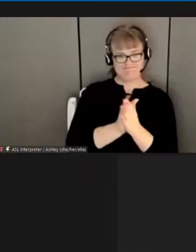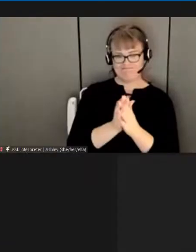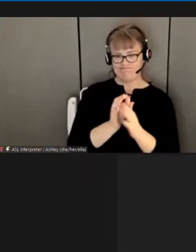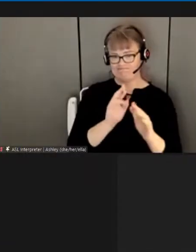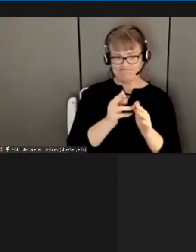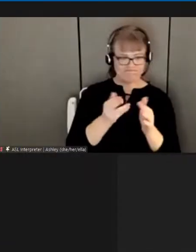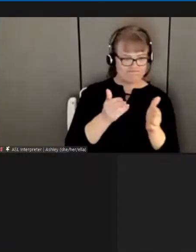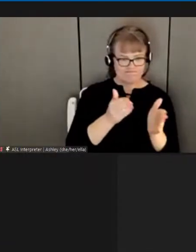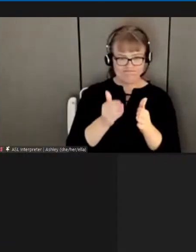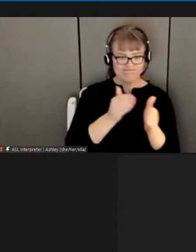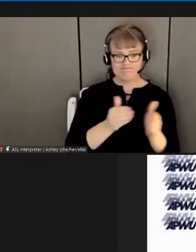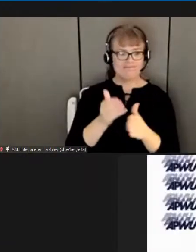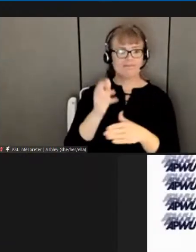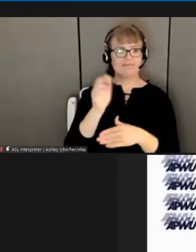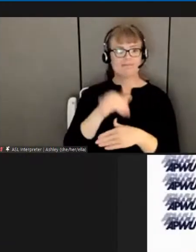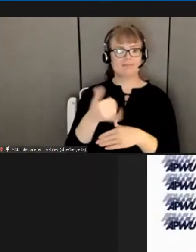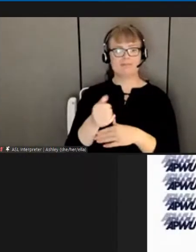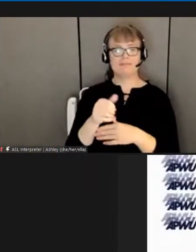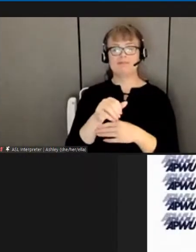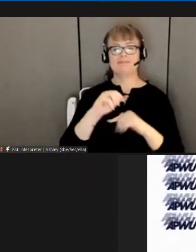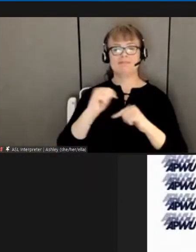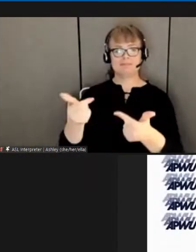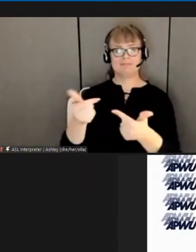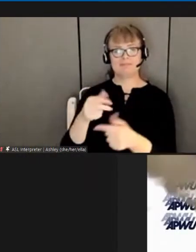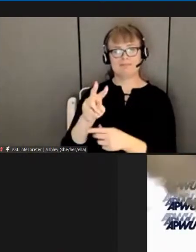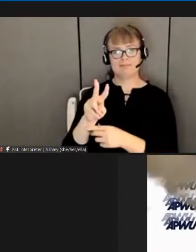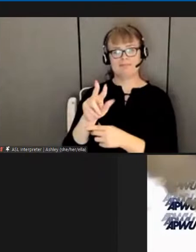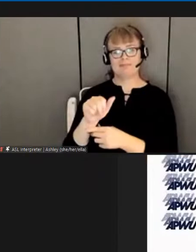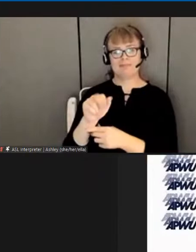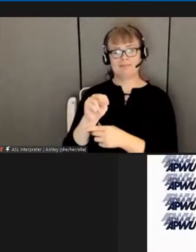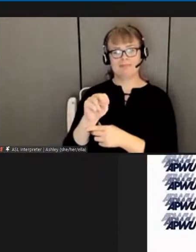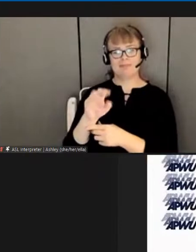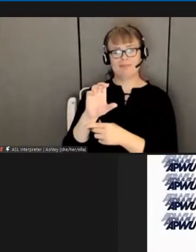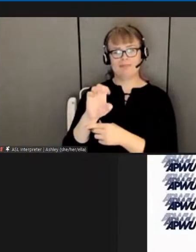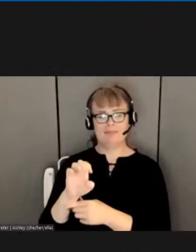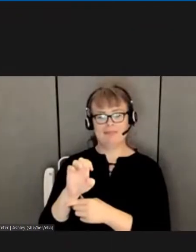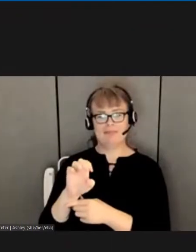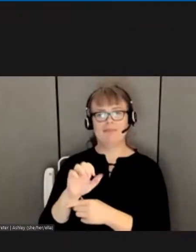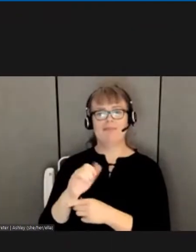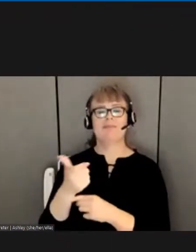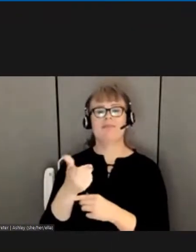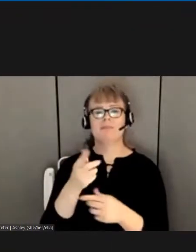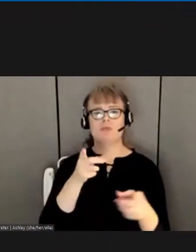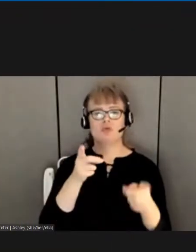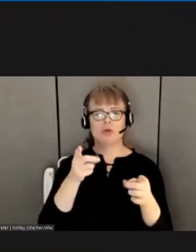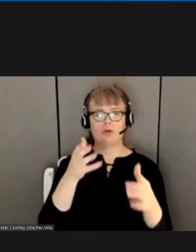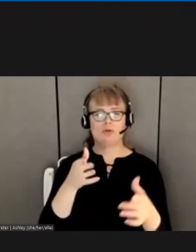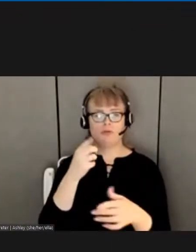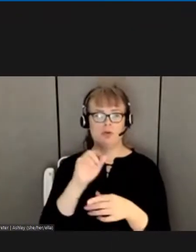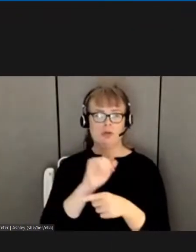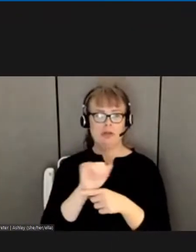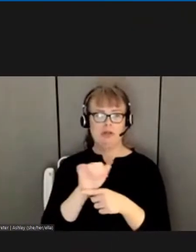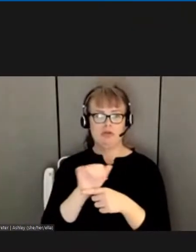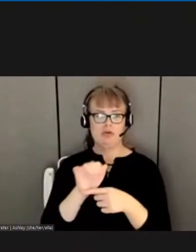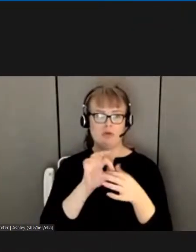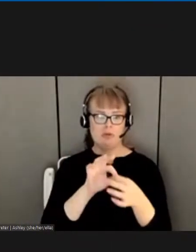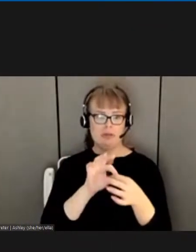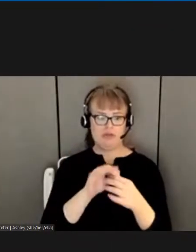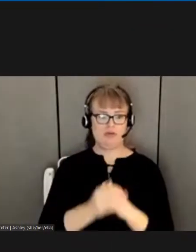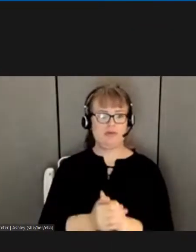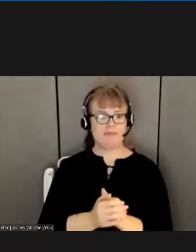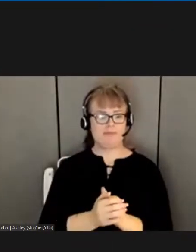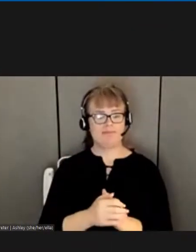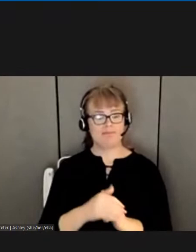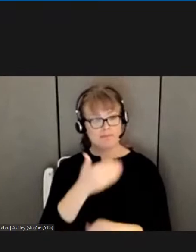director of industrial relations van zimmerman good evening brothers and sisters